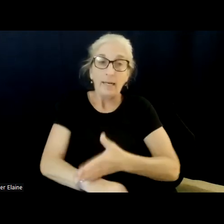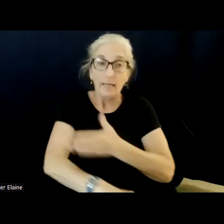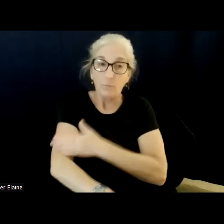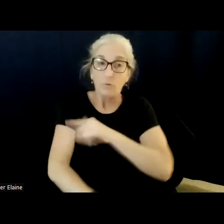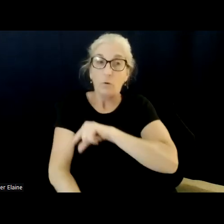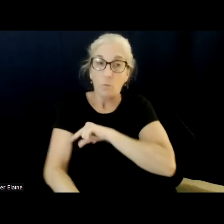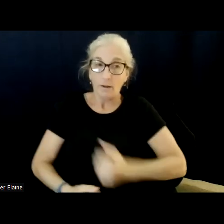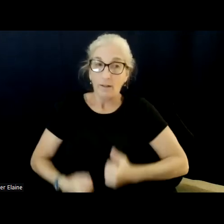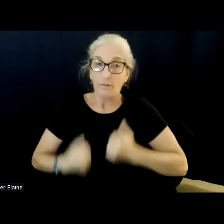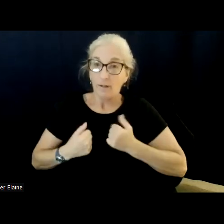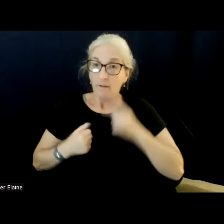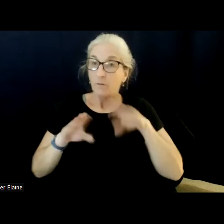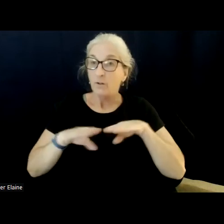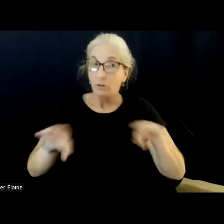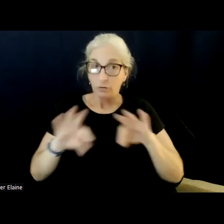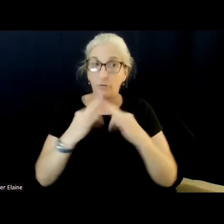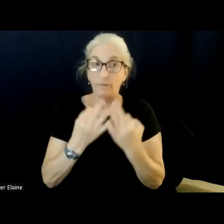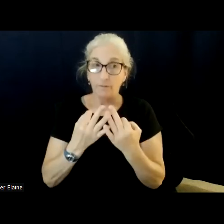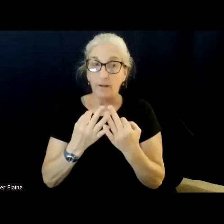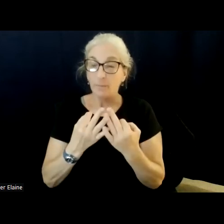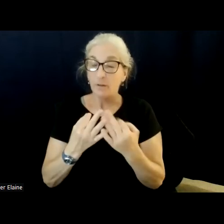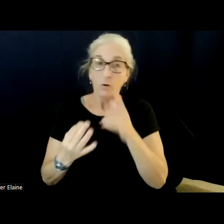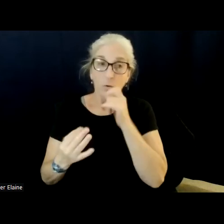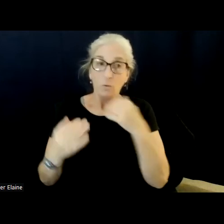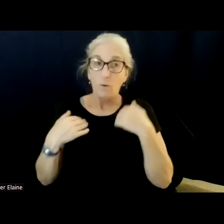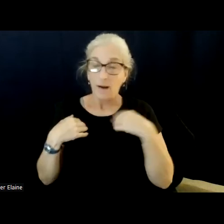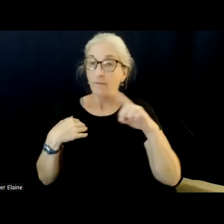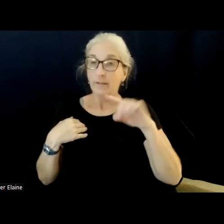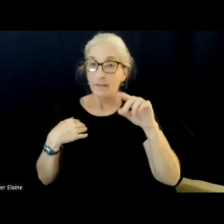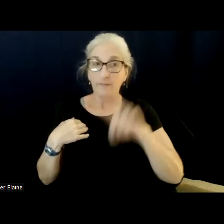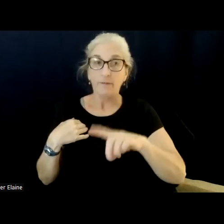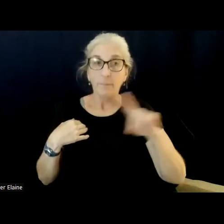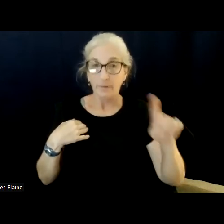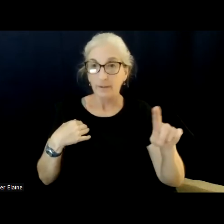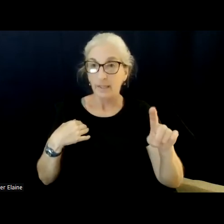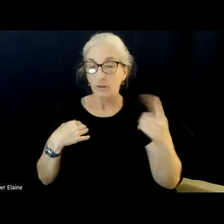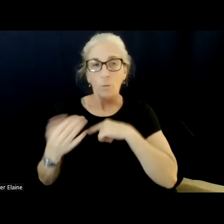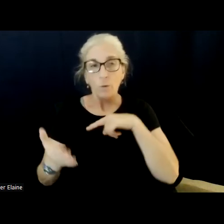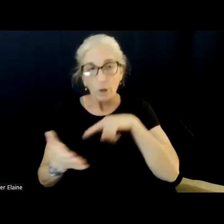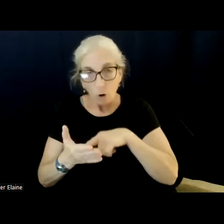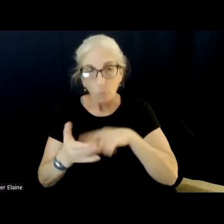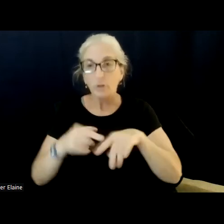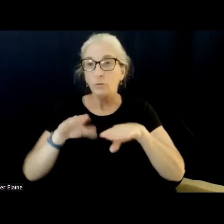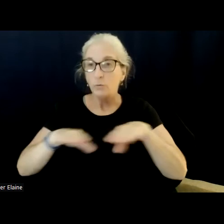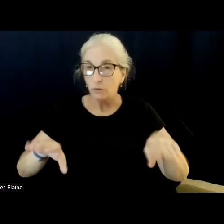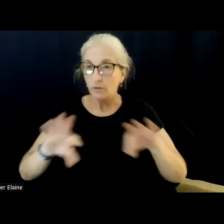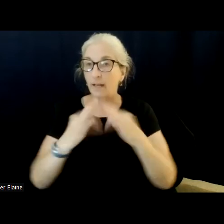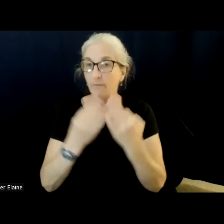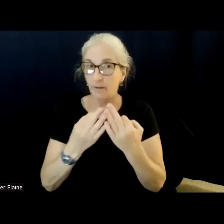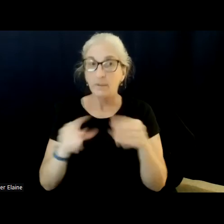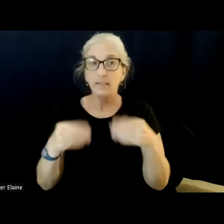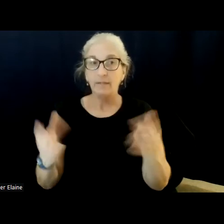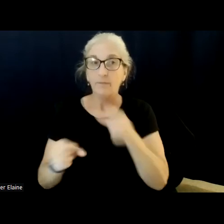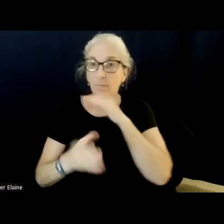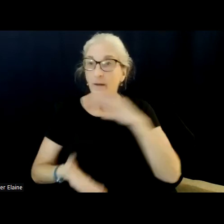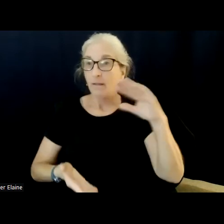developmental delays. And I think we owe that to our most vulnerable children and their families so we can give them nothing less. Thank you.